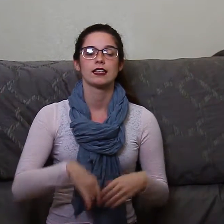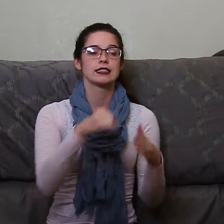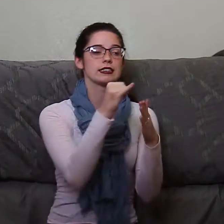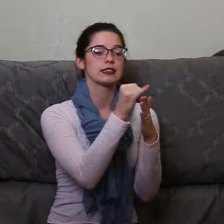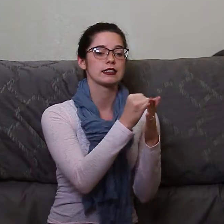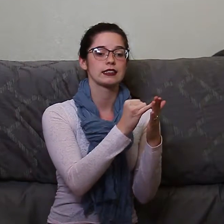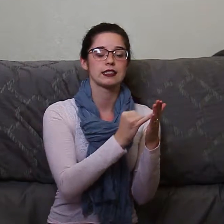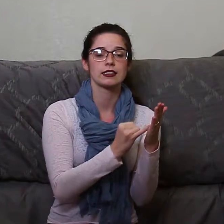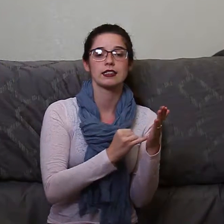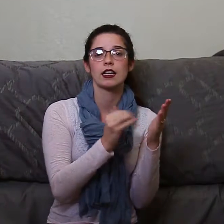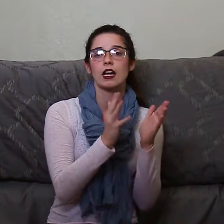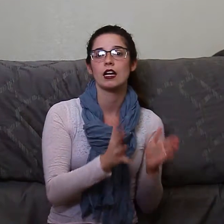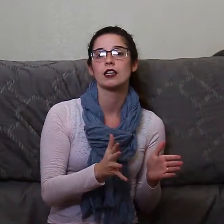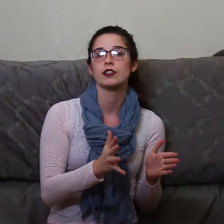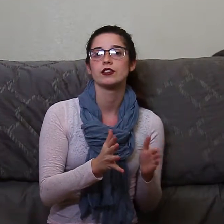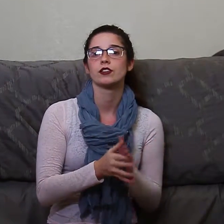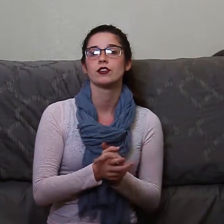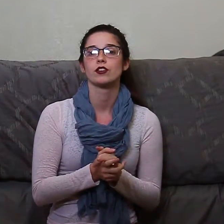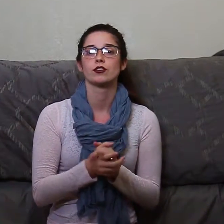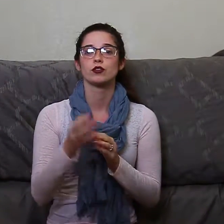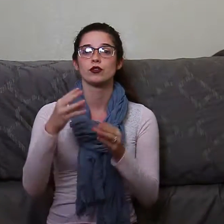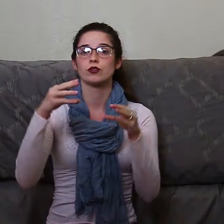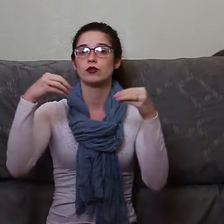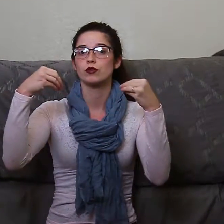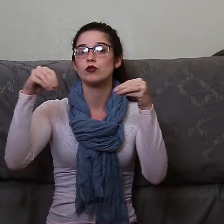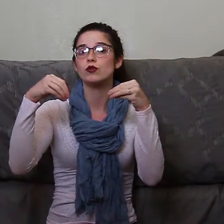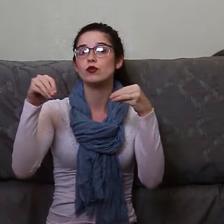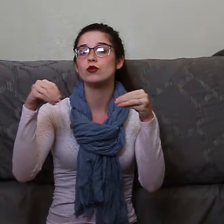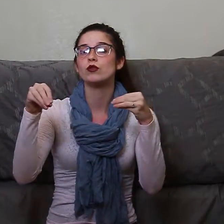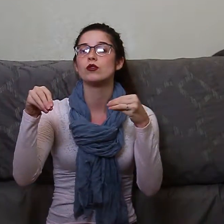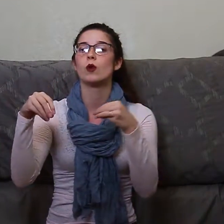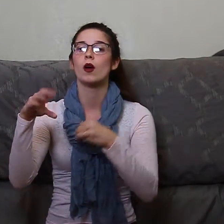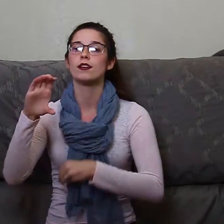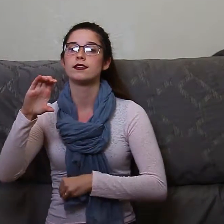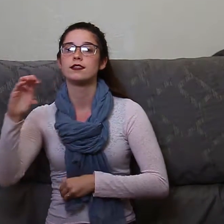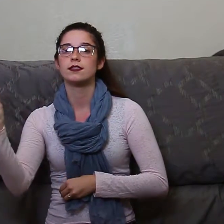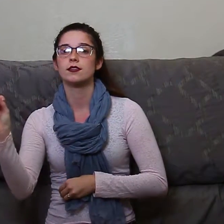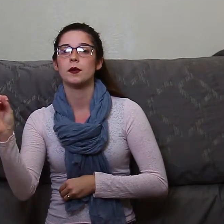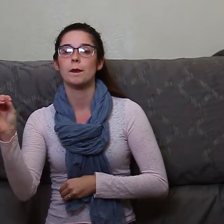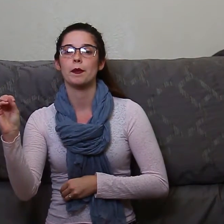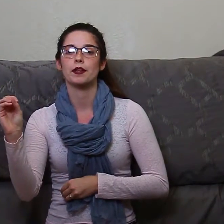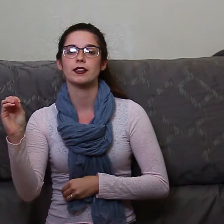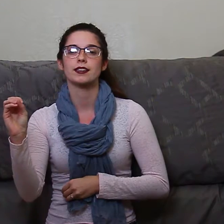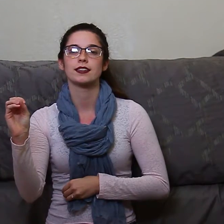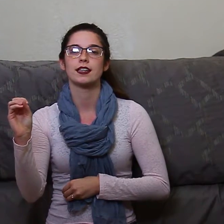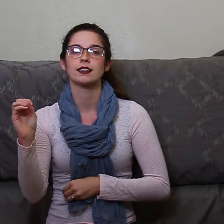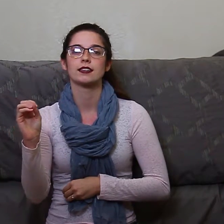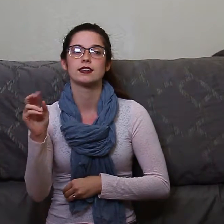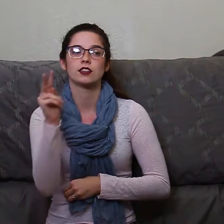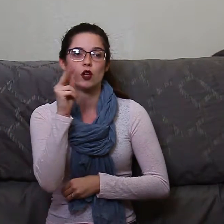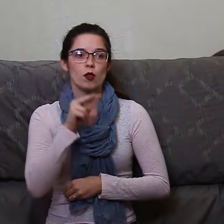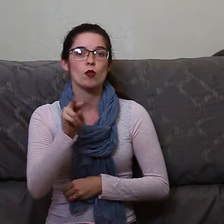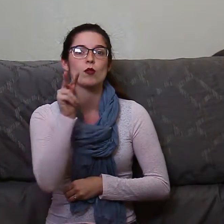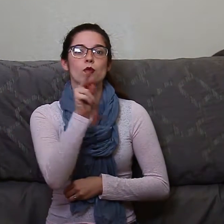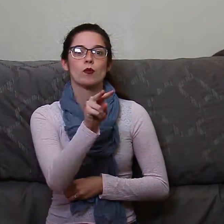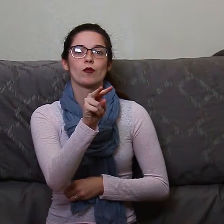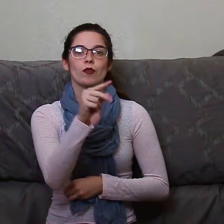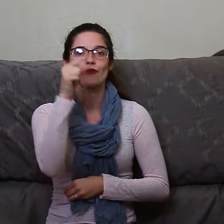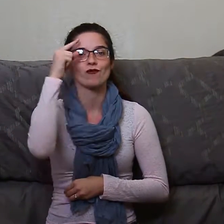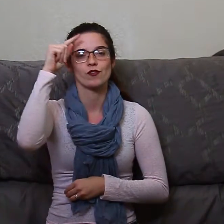subscribes to it. And we have clients across all industries, not just retail and the fashion space. So a few of our clients range